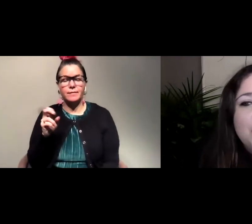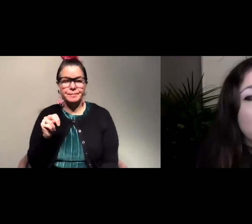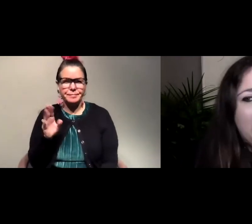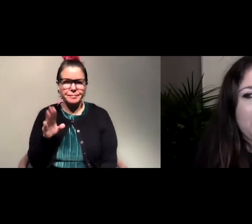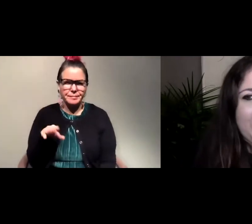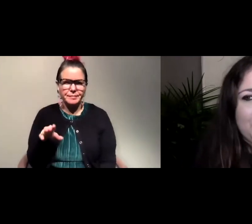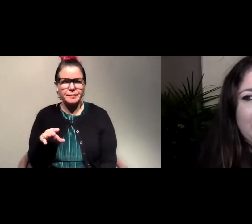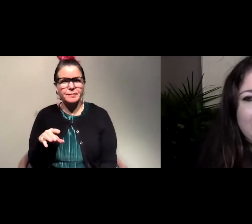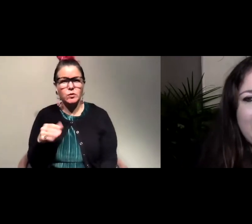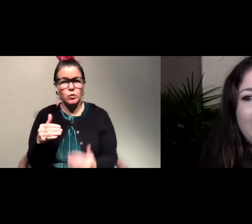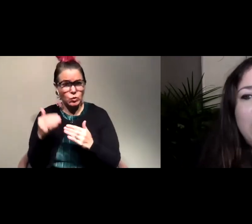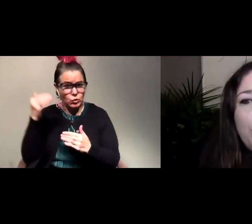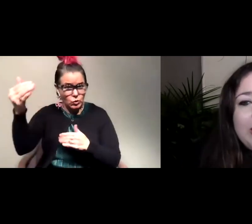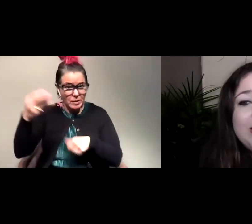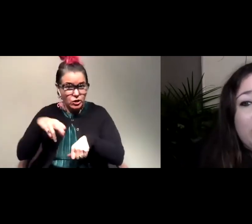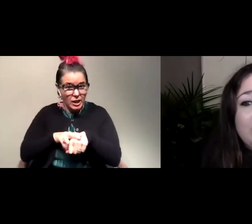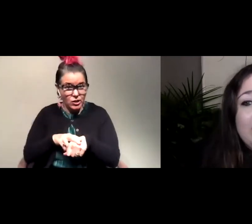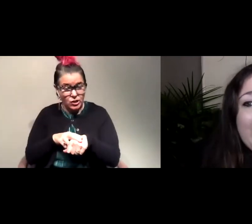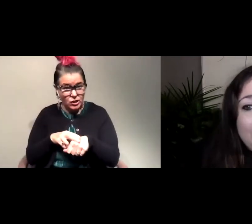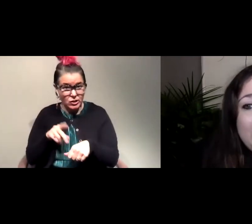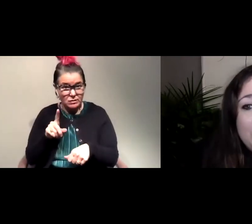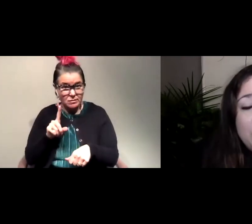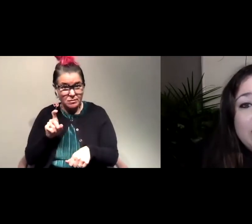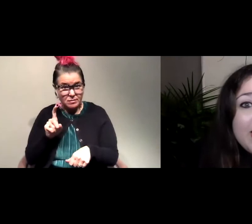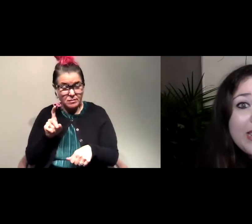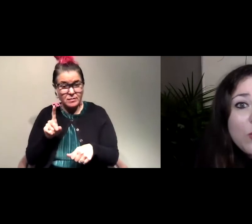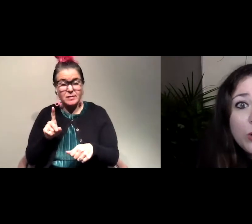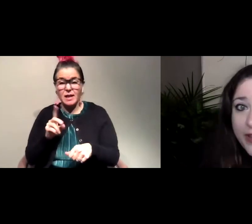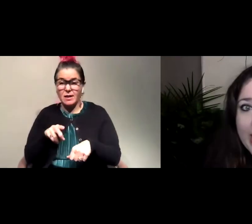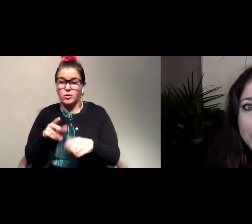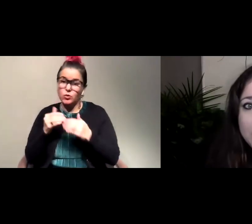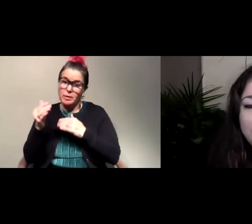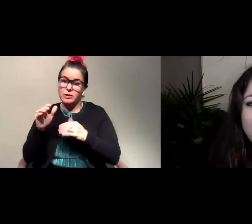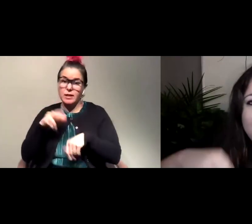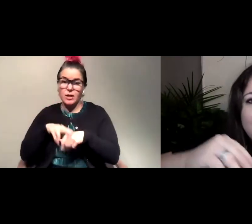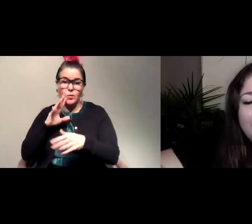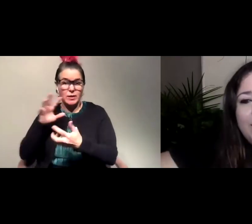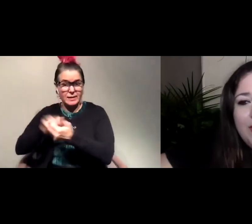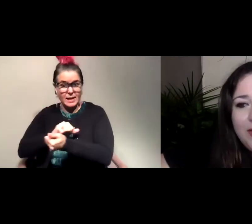like too much nature in a city where it starts to damage the city or the animals?